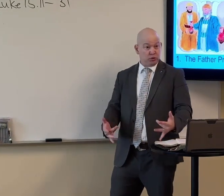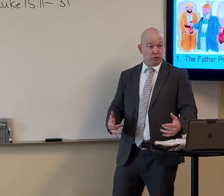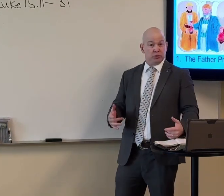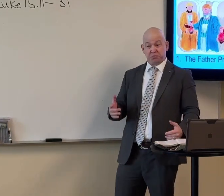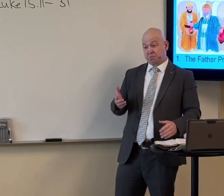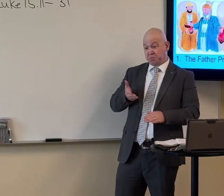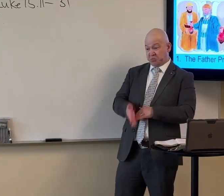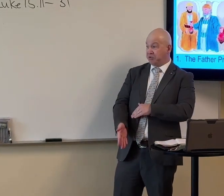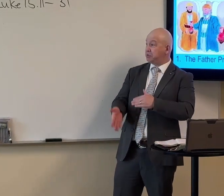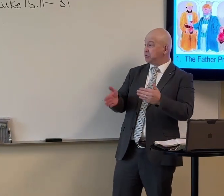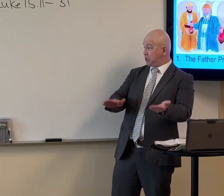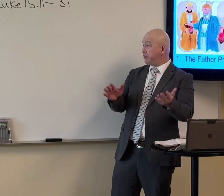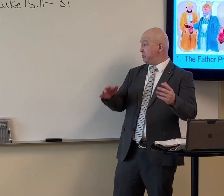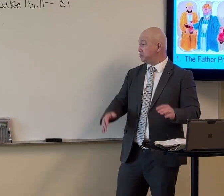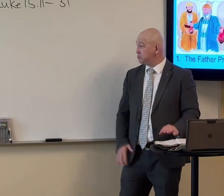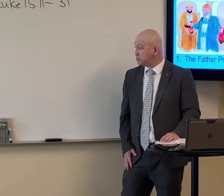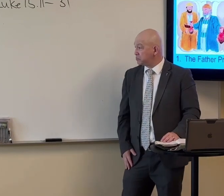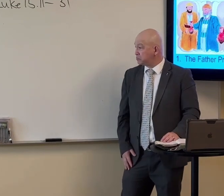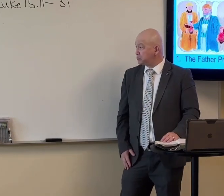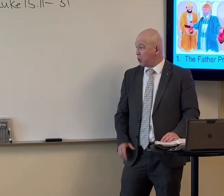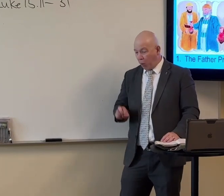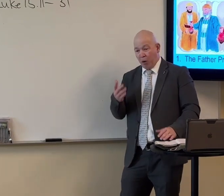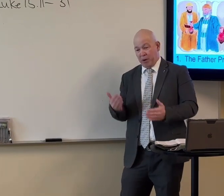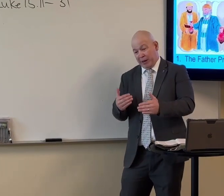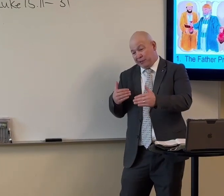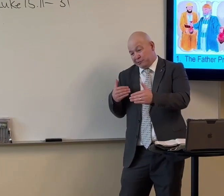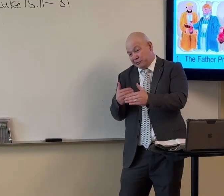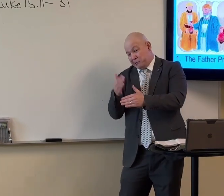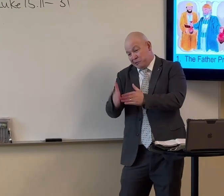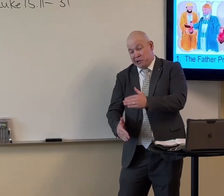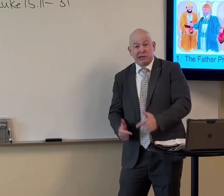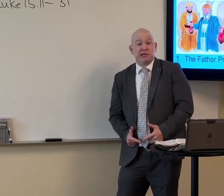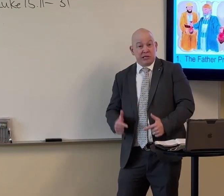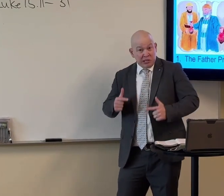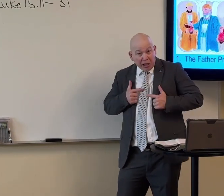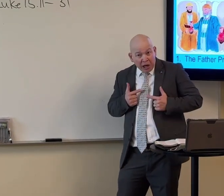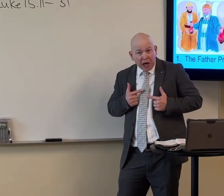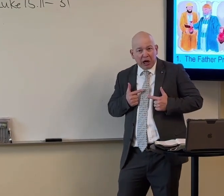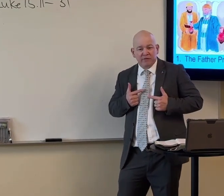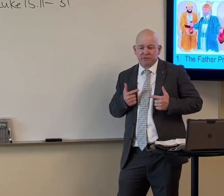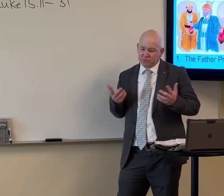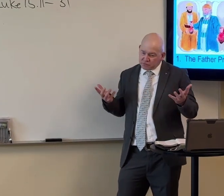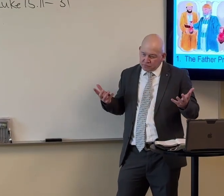So usually, you know, happens after death, right? Or maybe near the end of life.